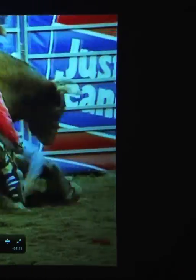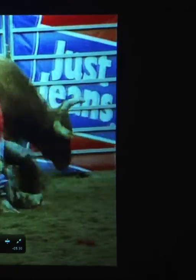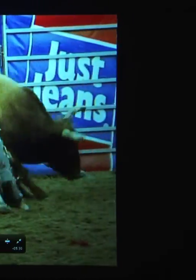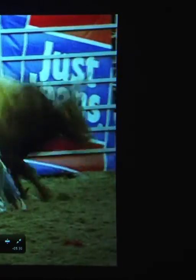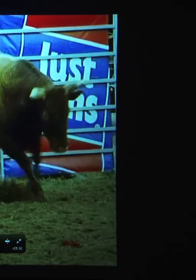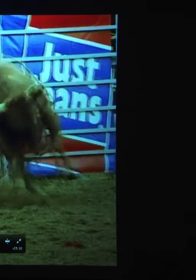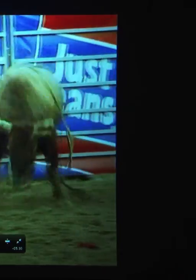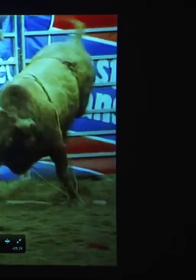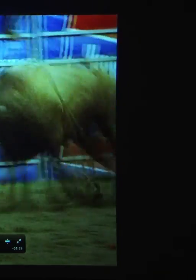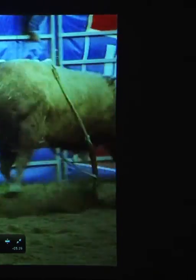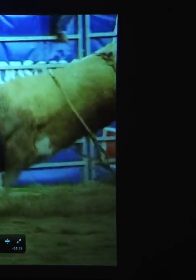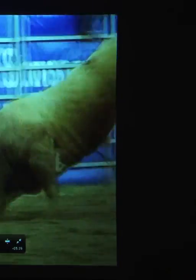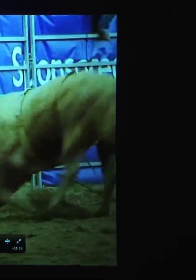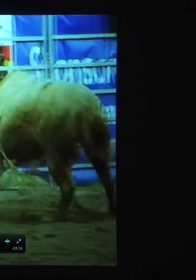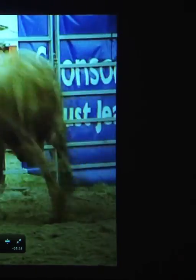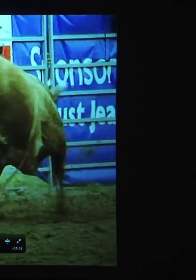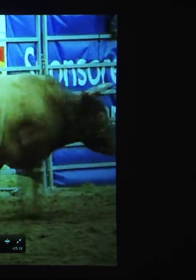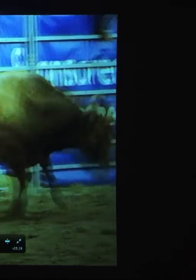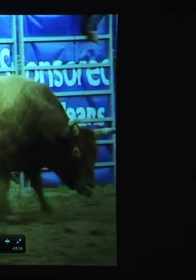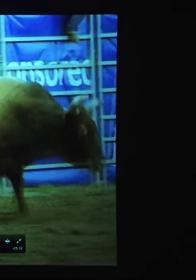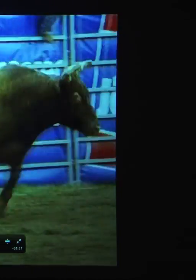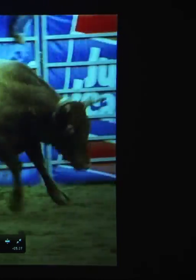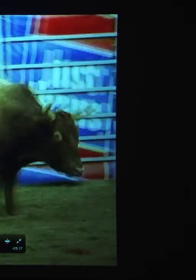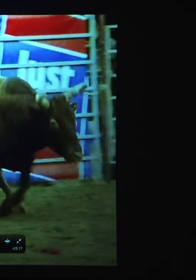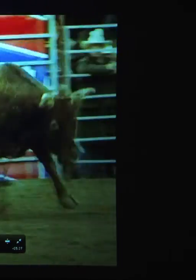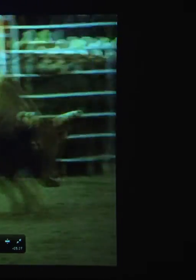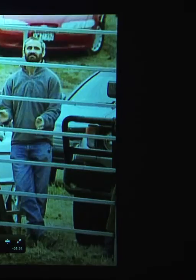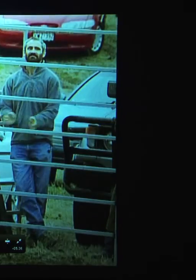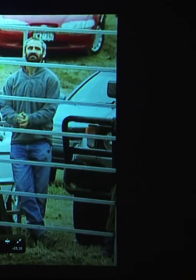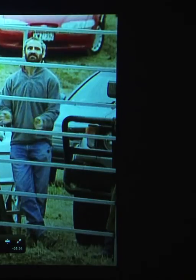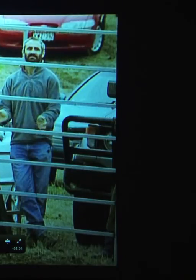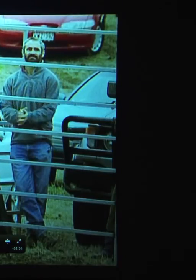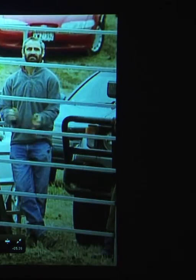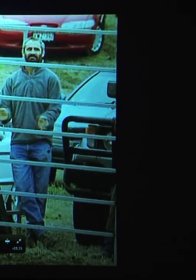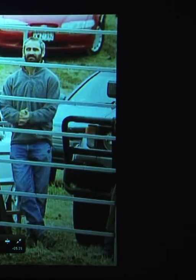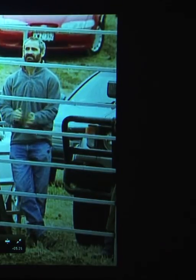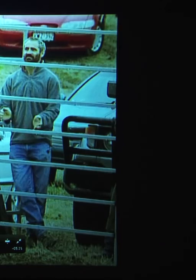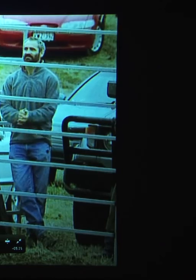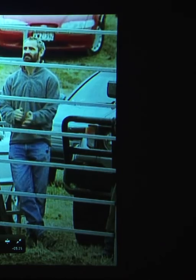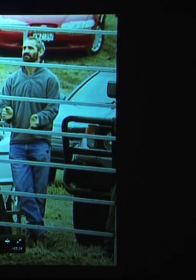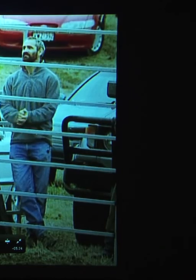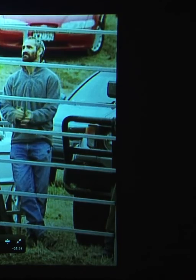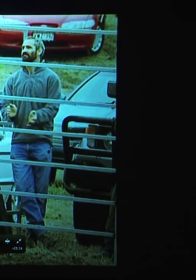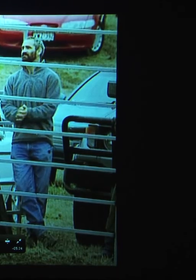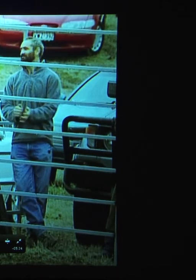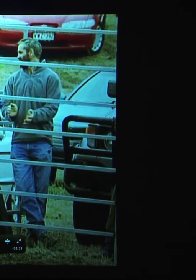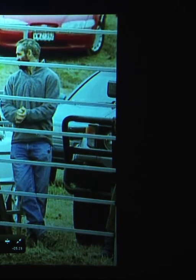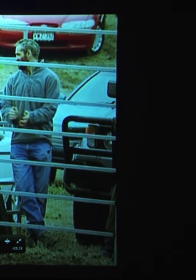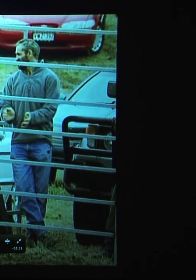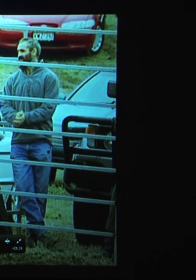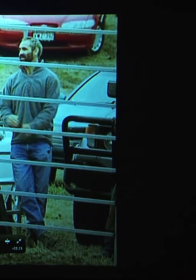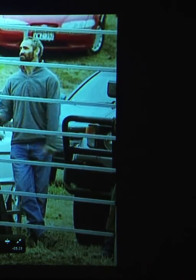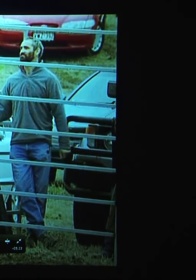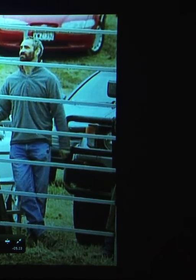wild animals and make sure he doesn't get killed in the process. He has at least two good reasons